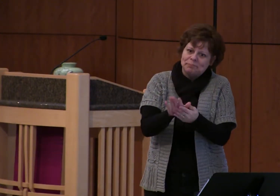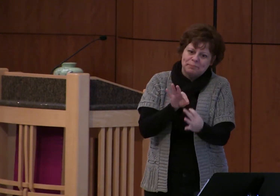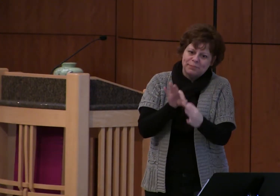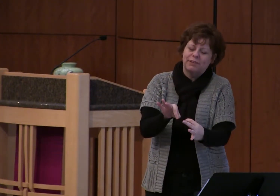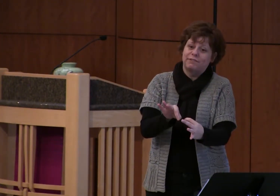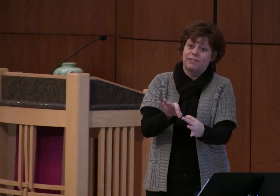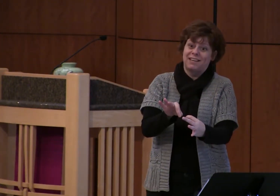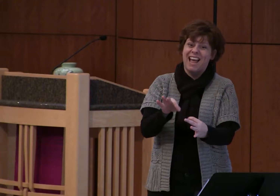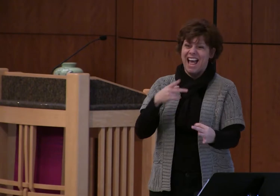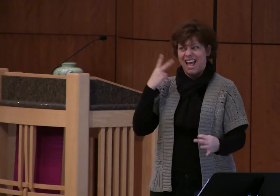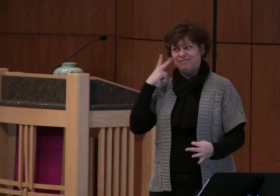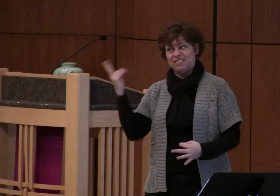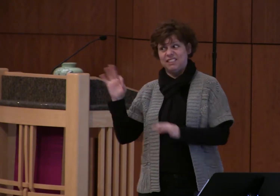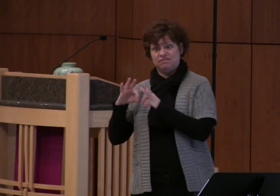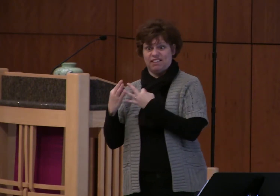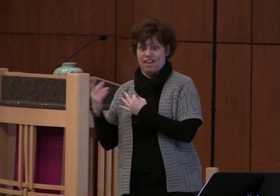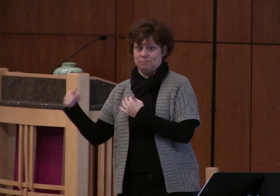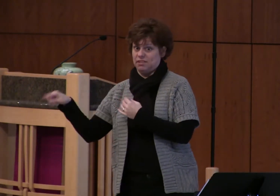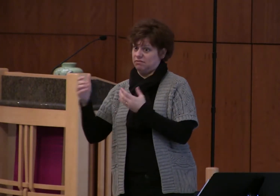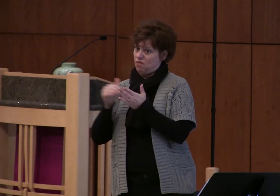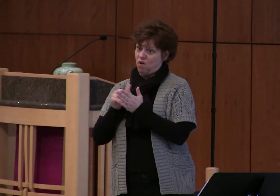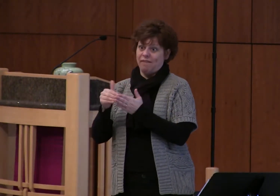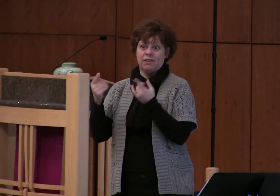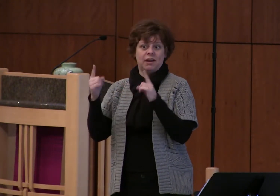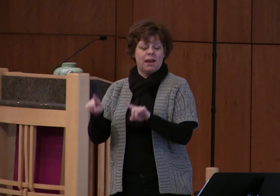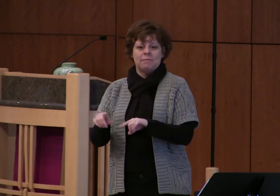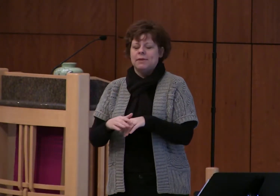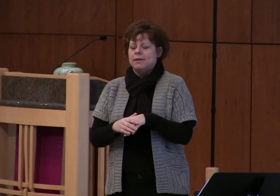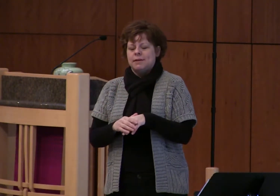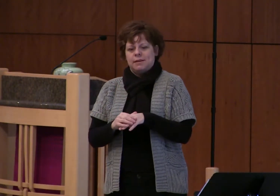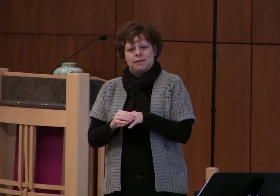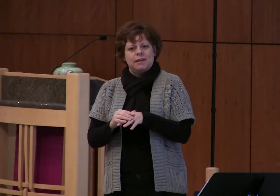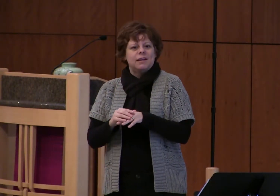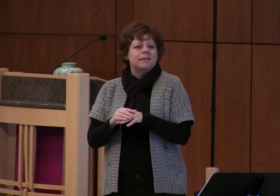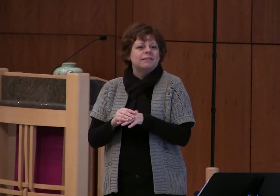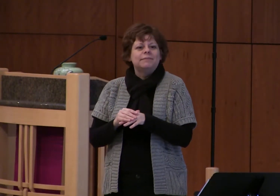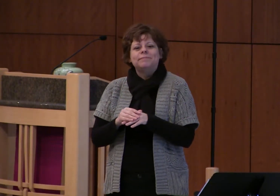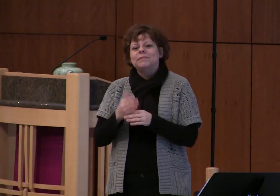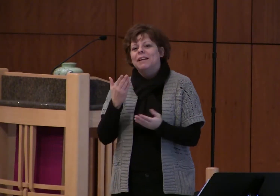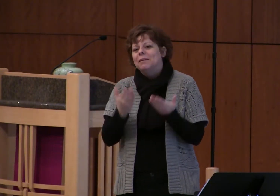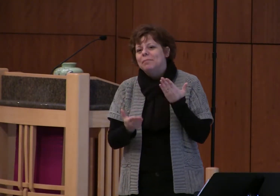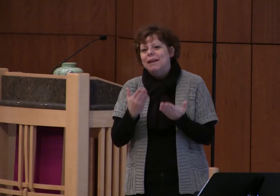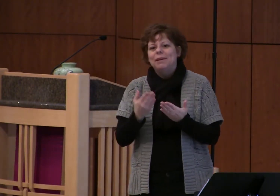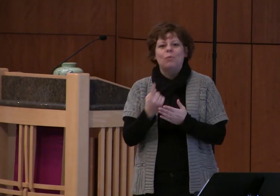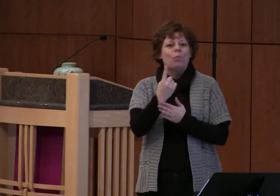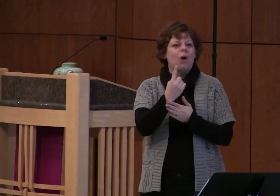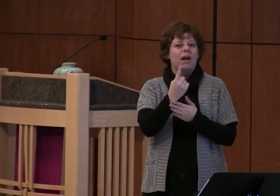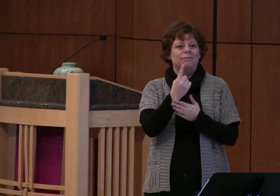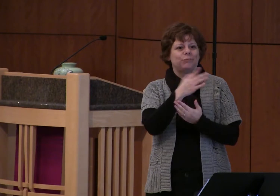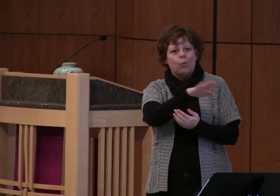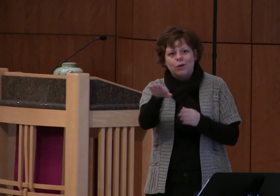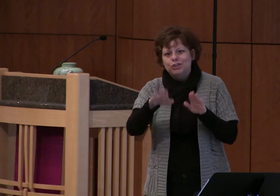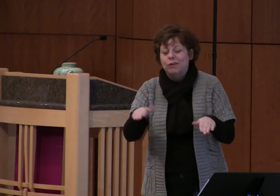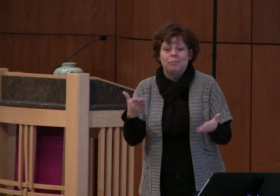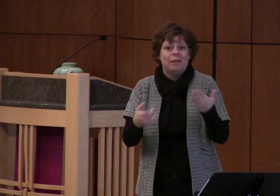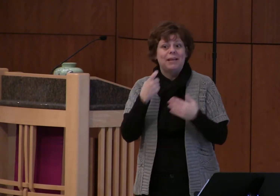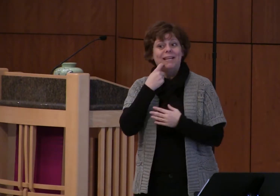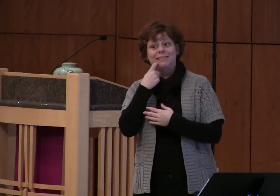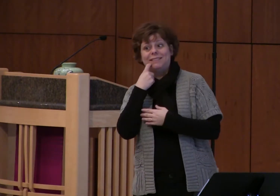with families that have struggled with a family member who's in the throes of an addiction and at first the family will try to